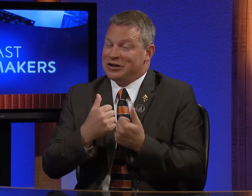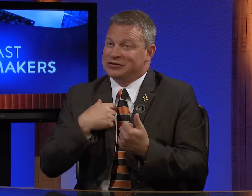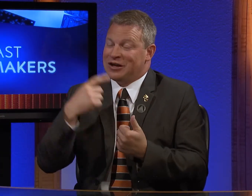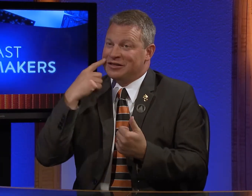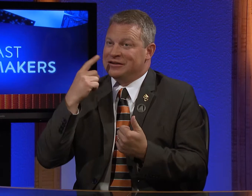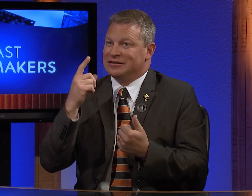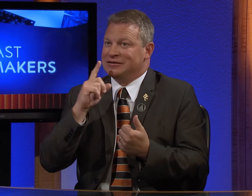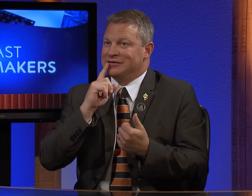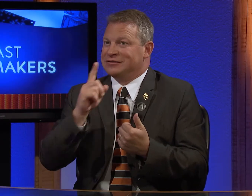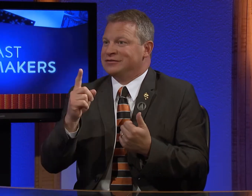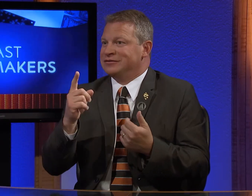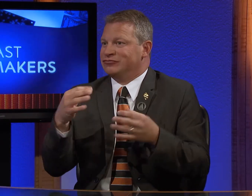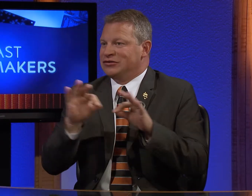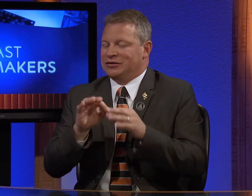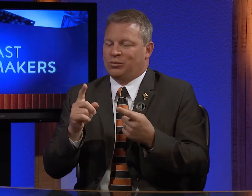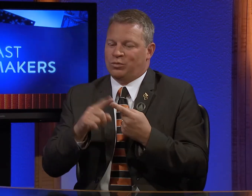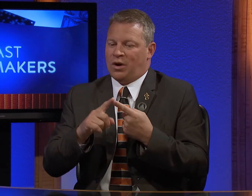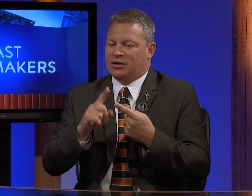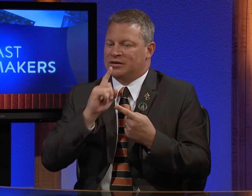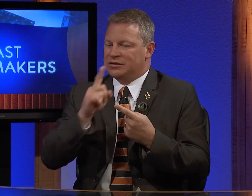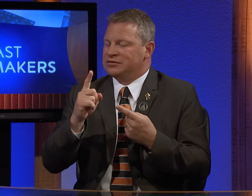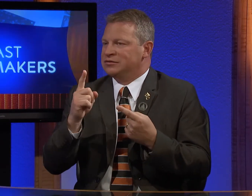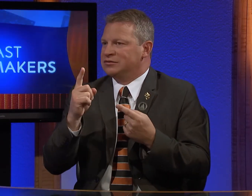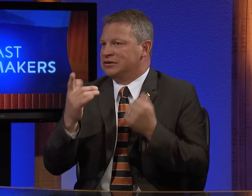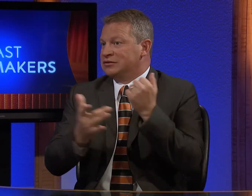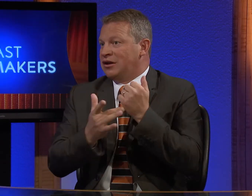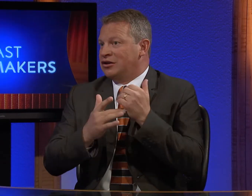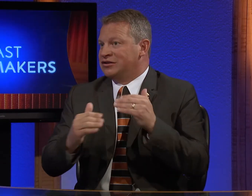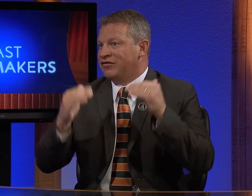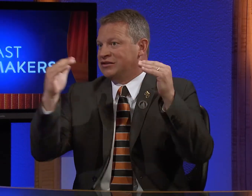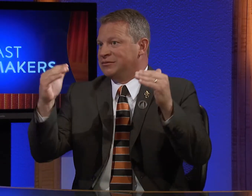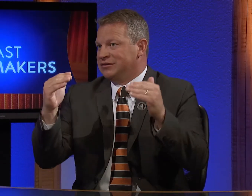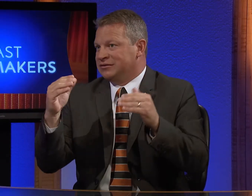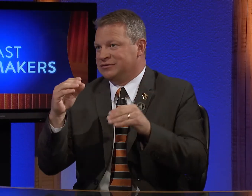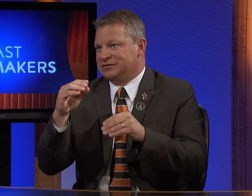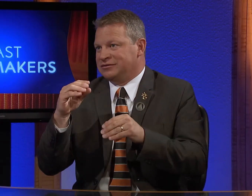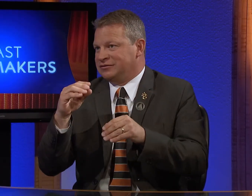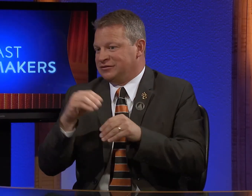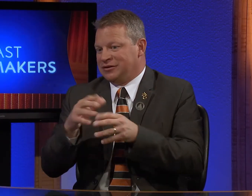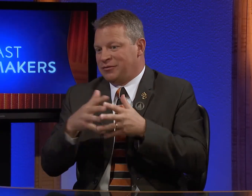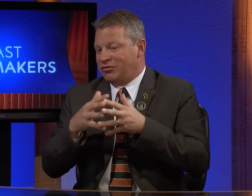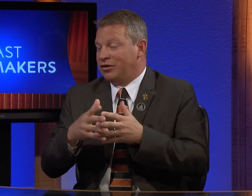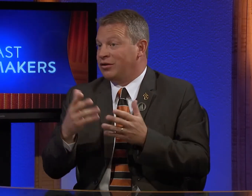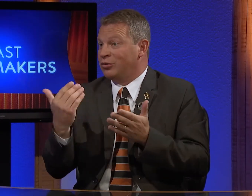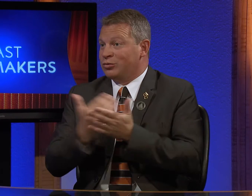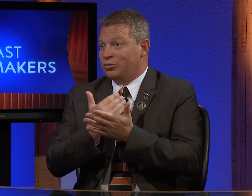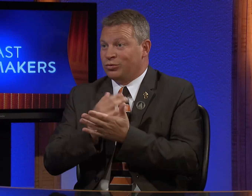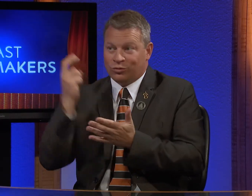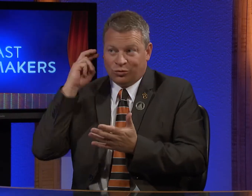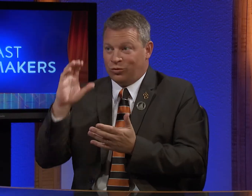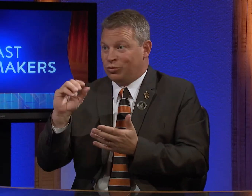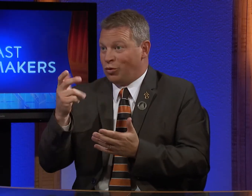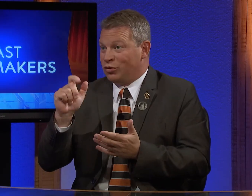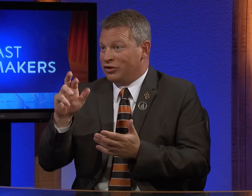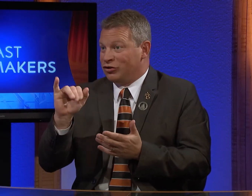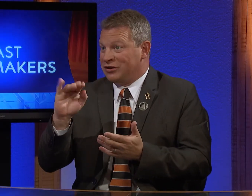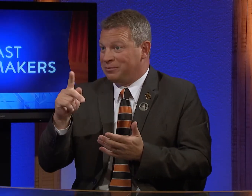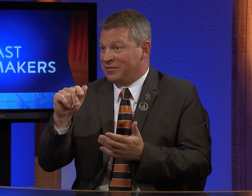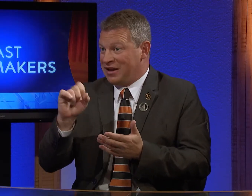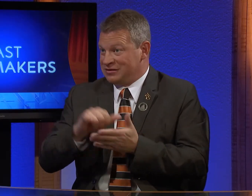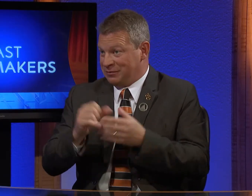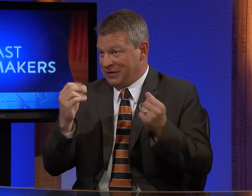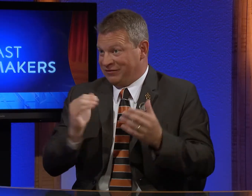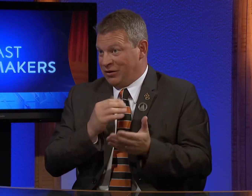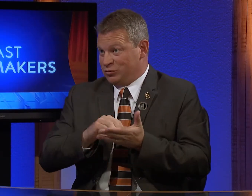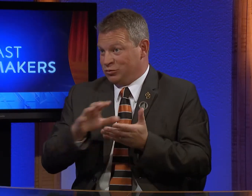There are two challenges that I think are critical. One is the advancement of technology with the